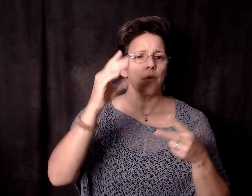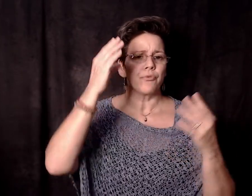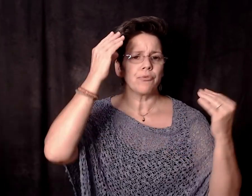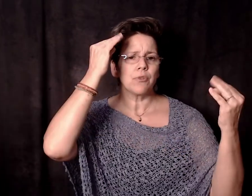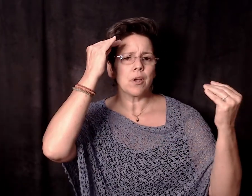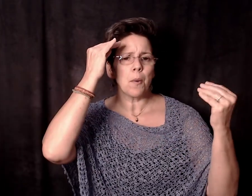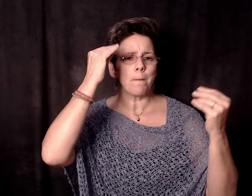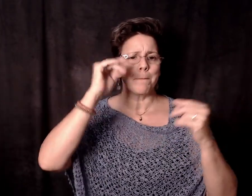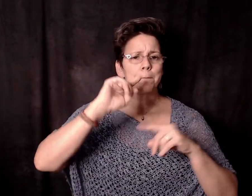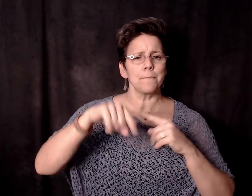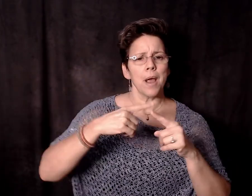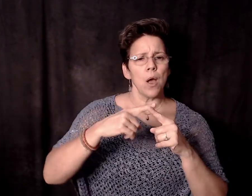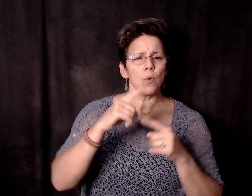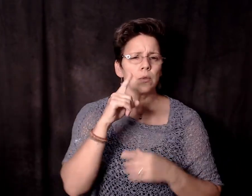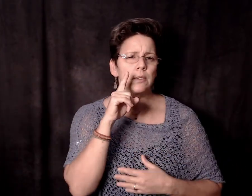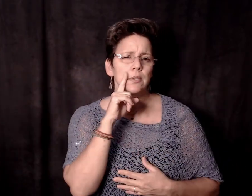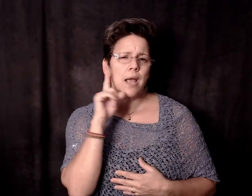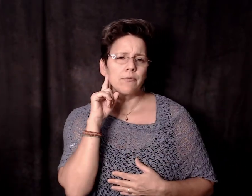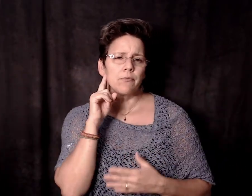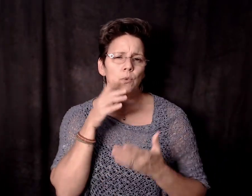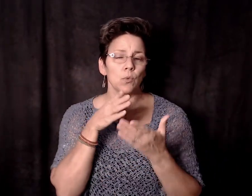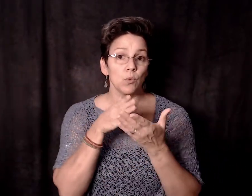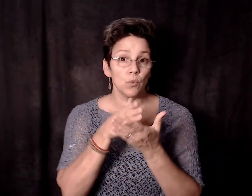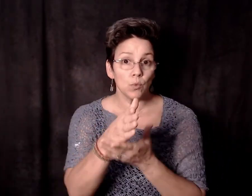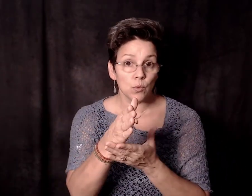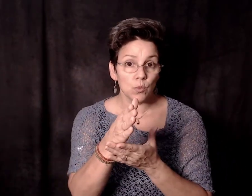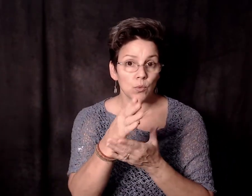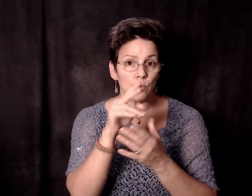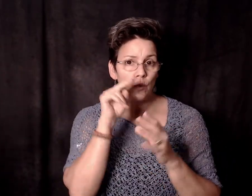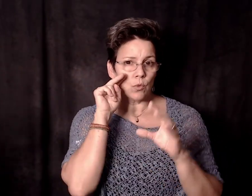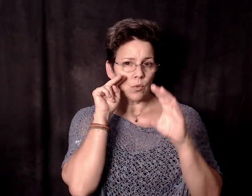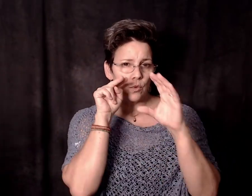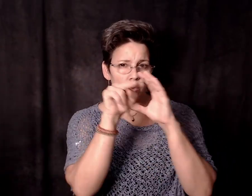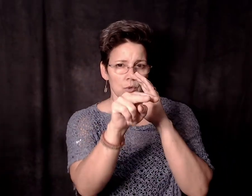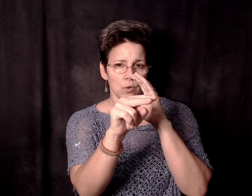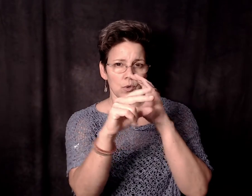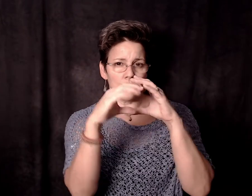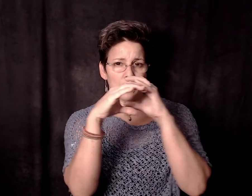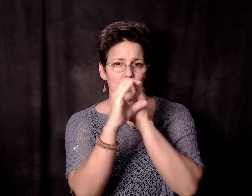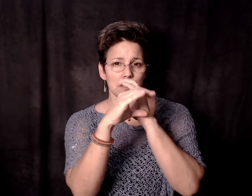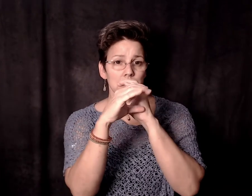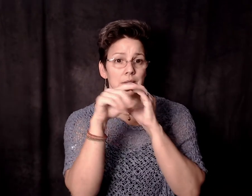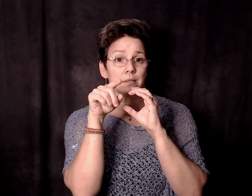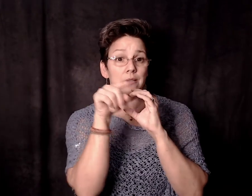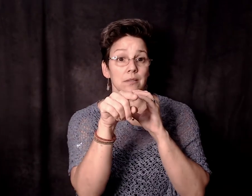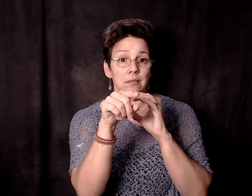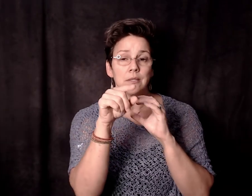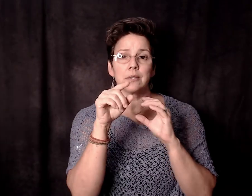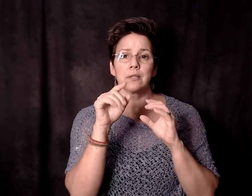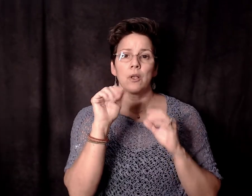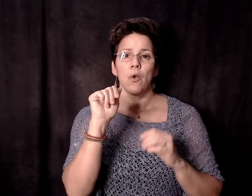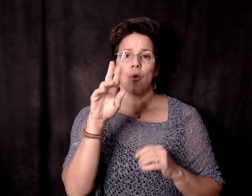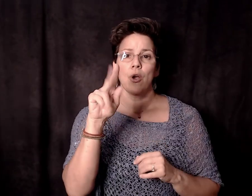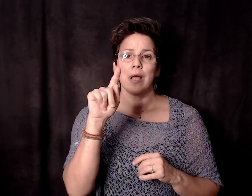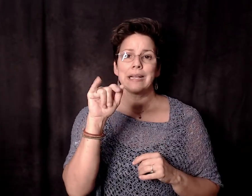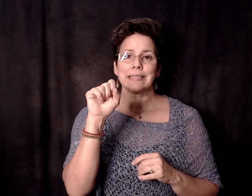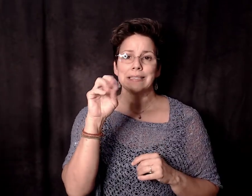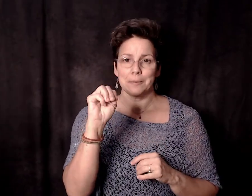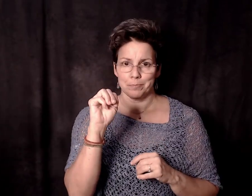excited about. You've got a baby coming. You've got a girlfriend that you love. It's just too much going for you. And it's just, it's